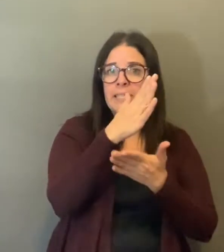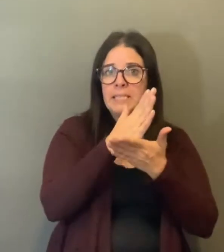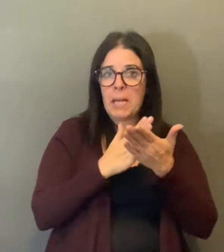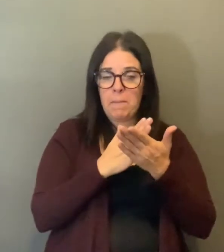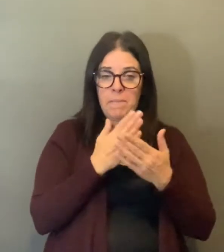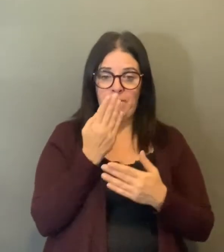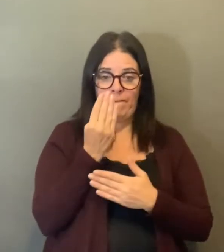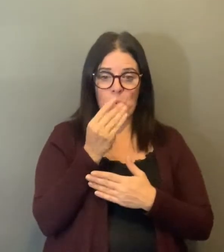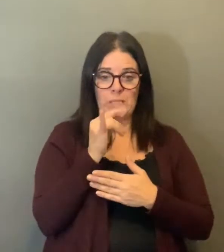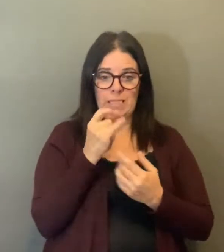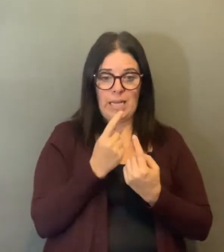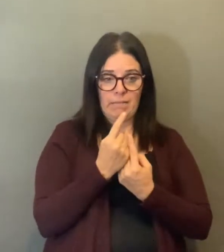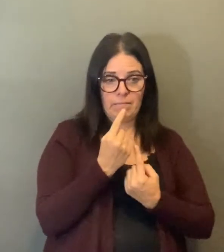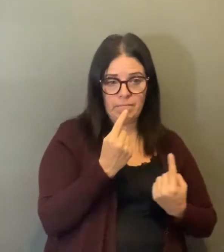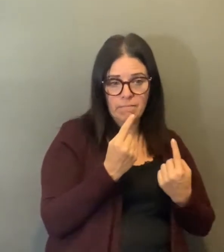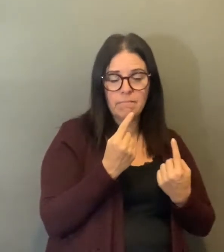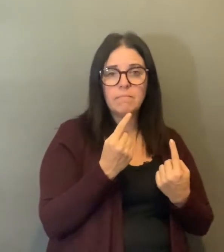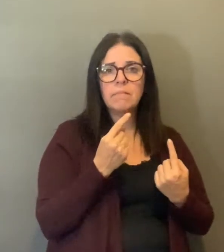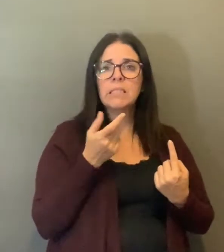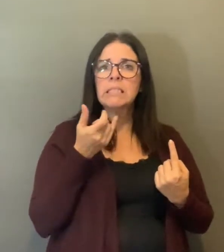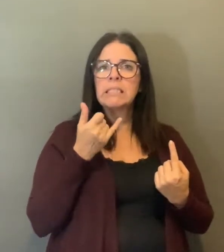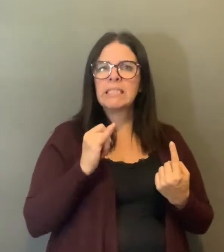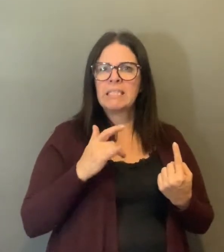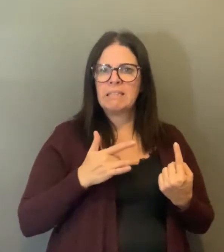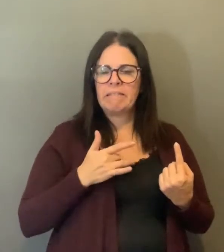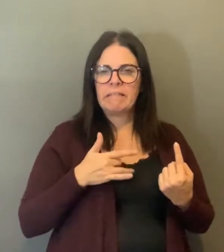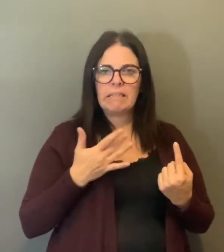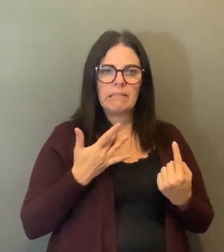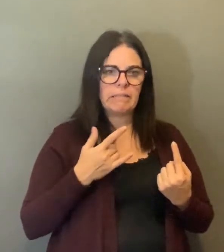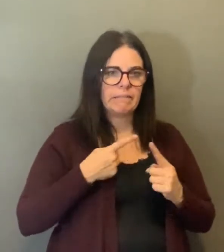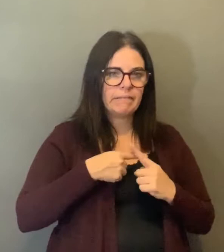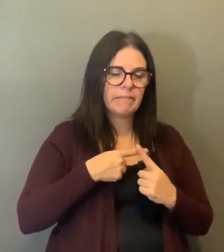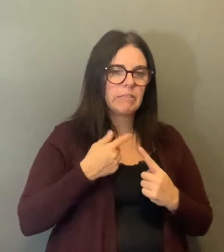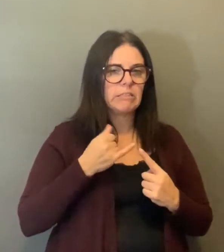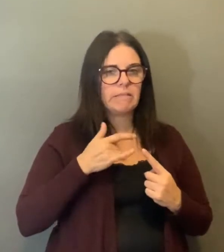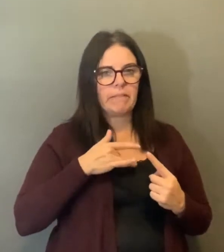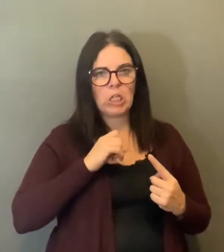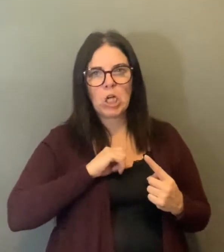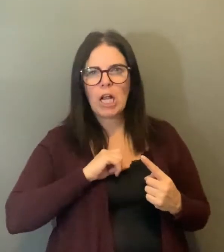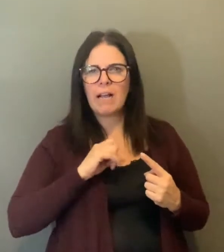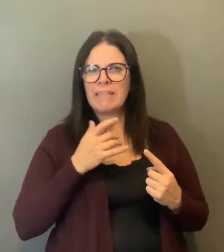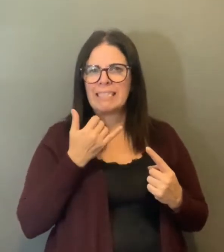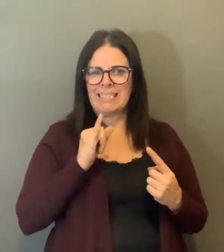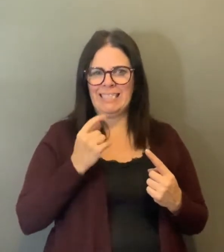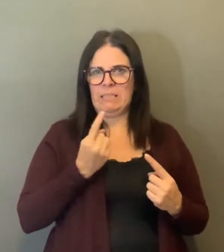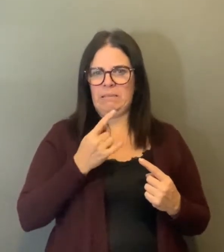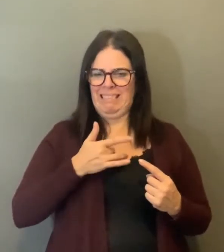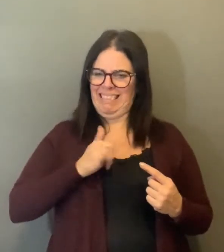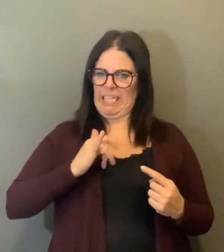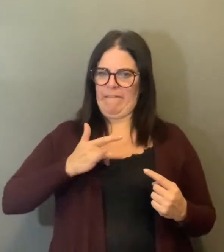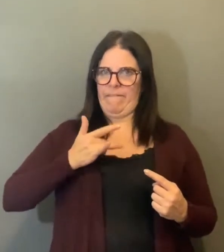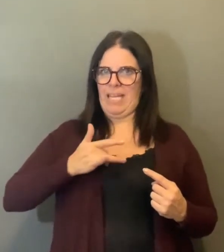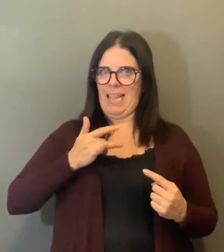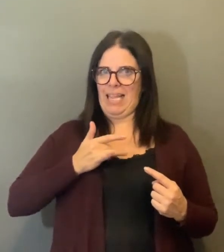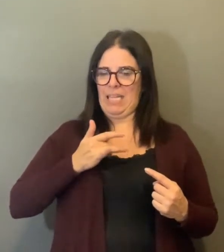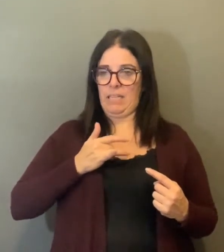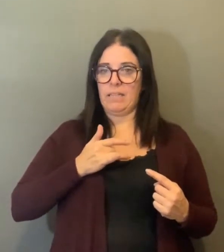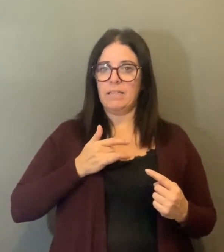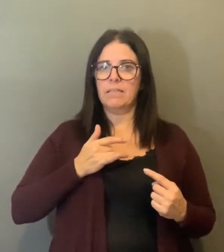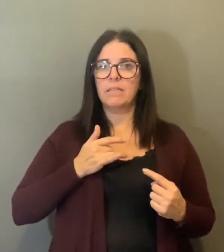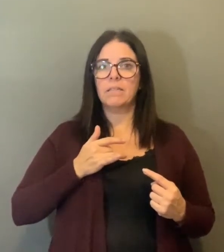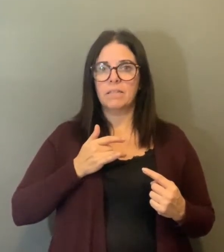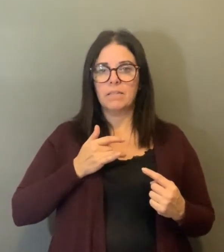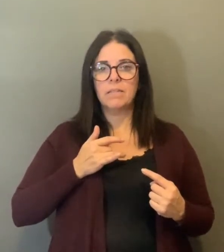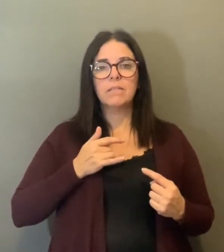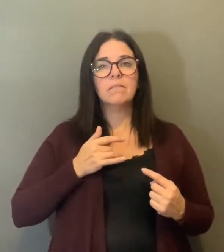to go back to work. I talked to somebody yesterday, they were telling me that they're still showing symptoms, but still being